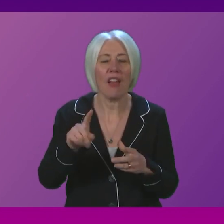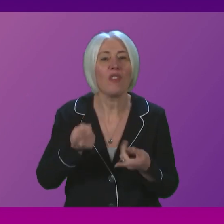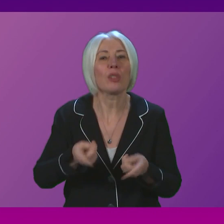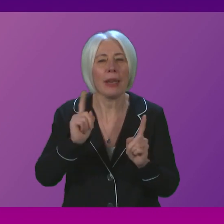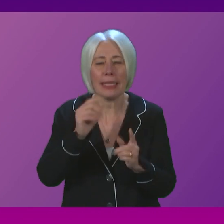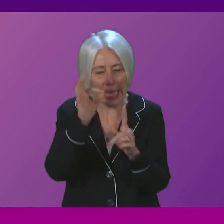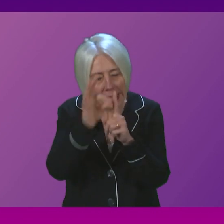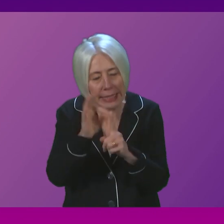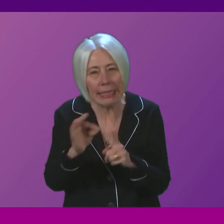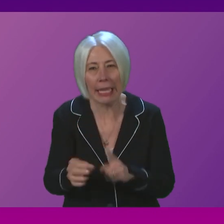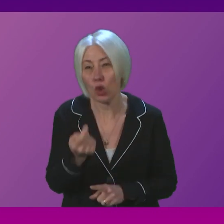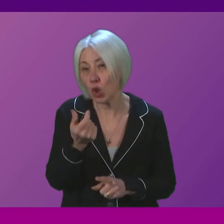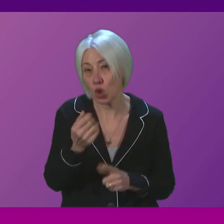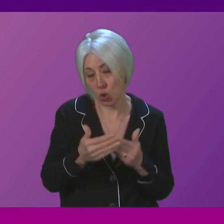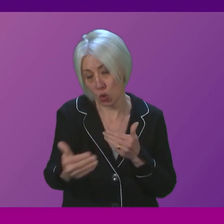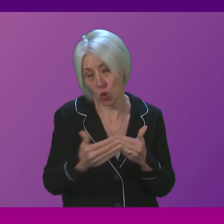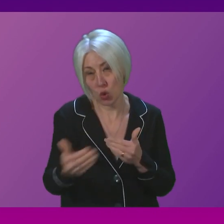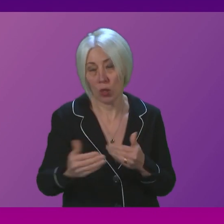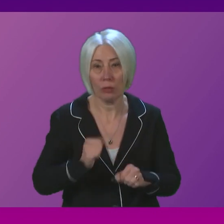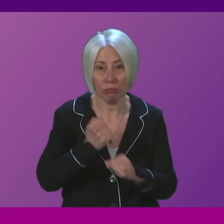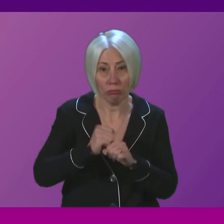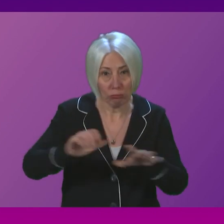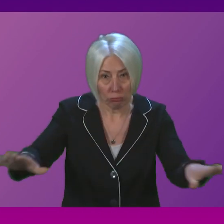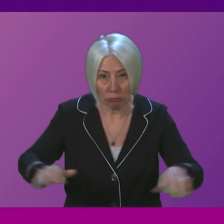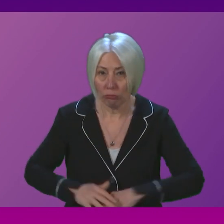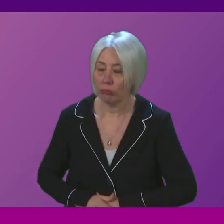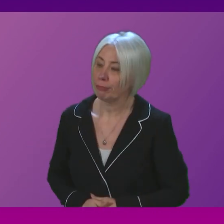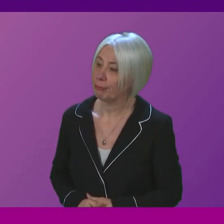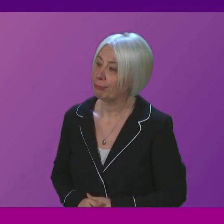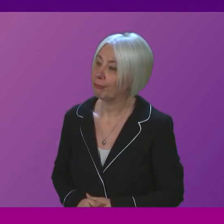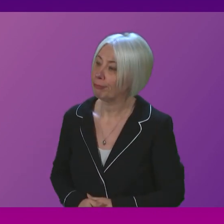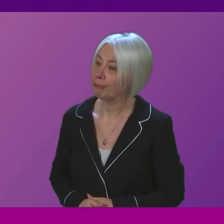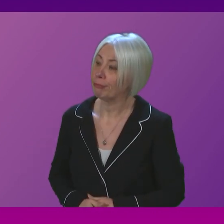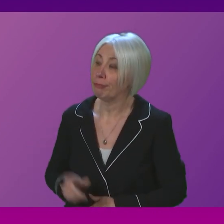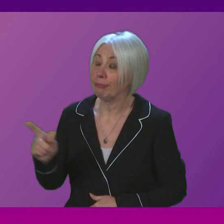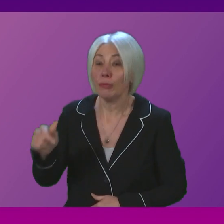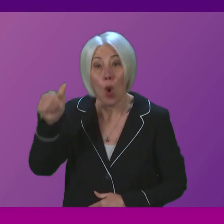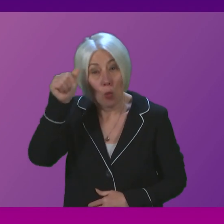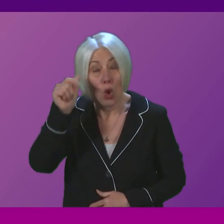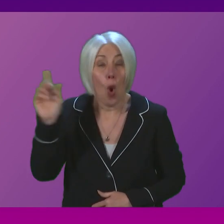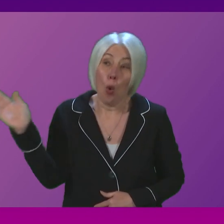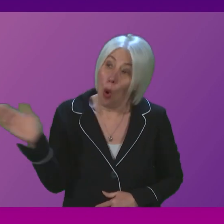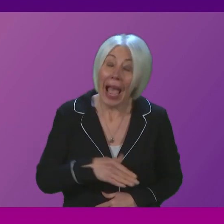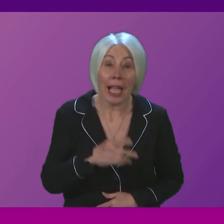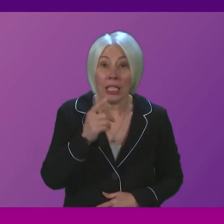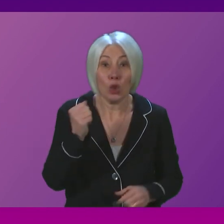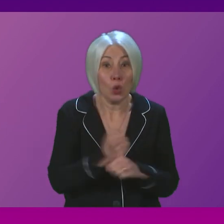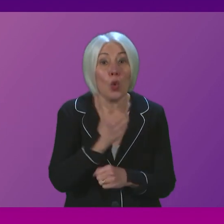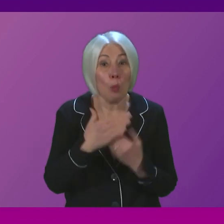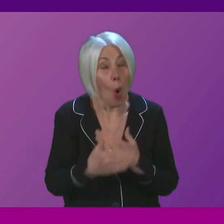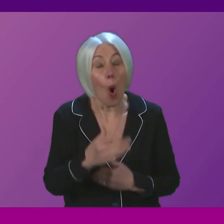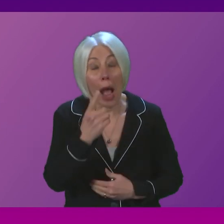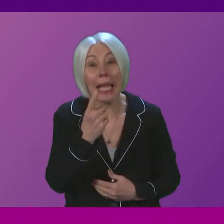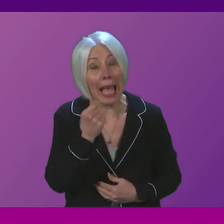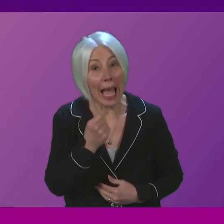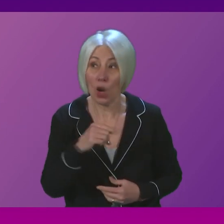those details very very soon first minister well Monica Lennon says we all know we can do more here and we will